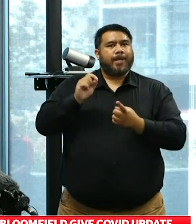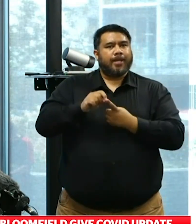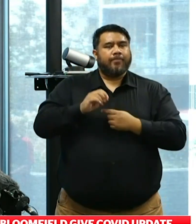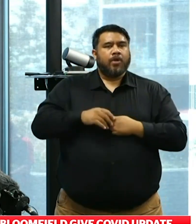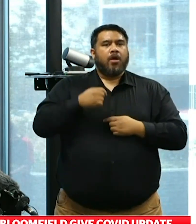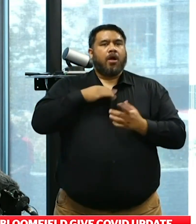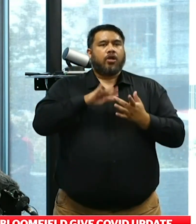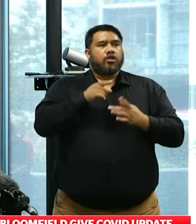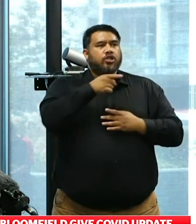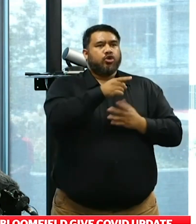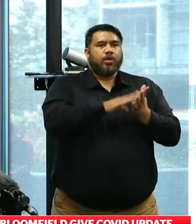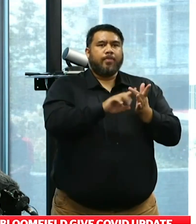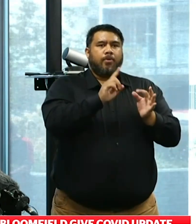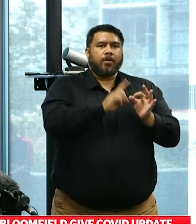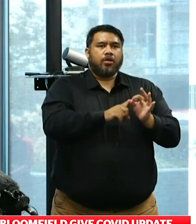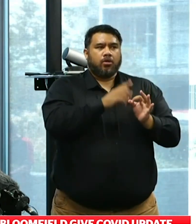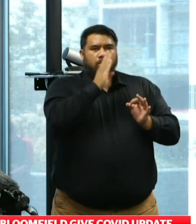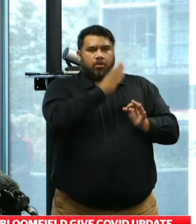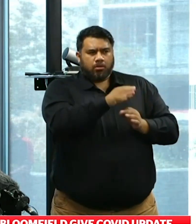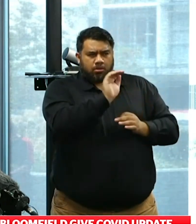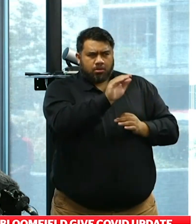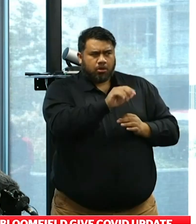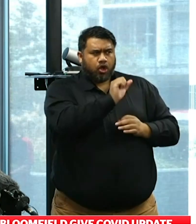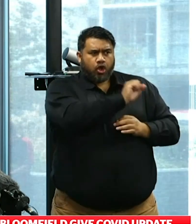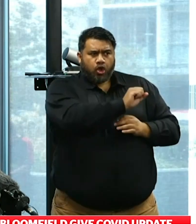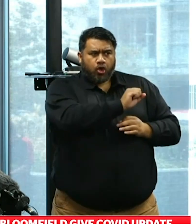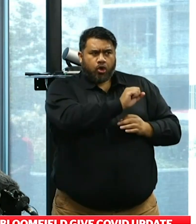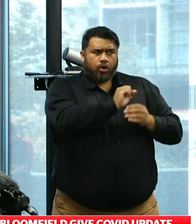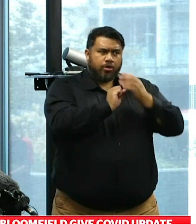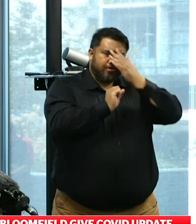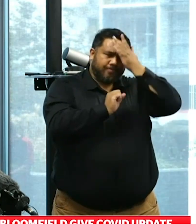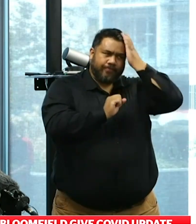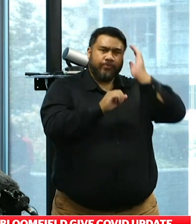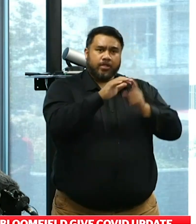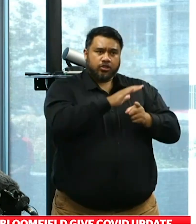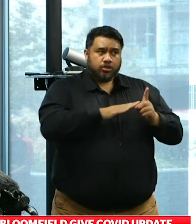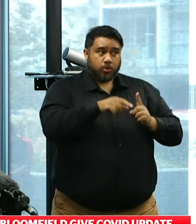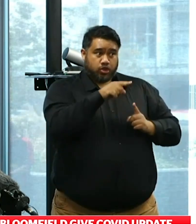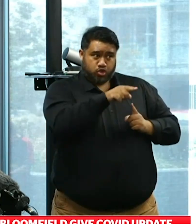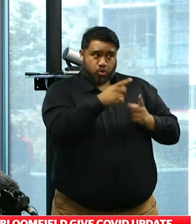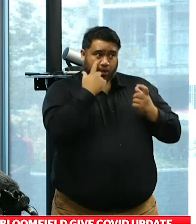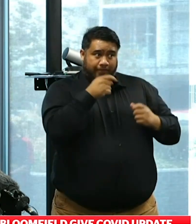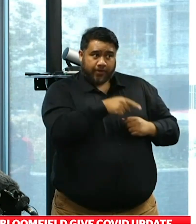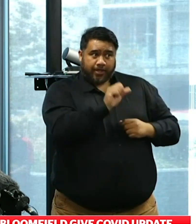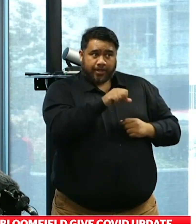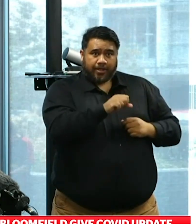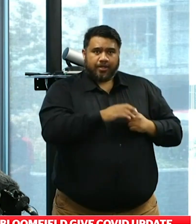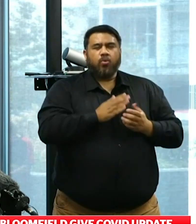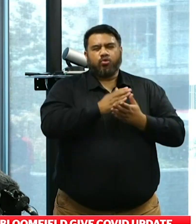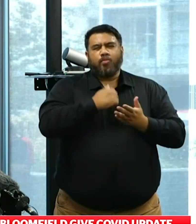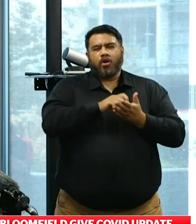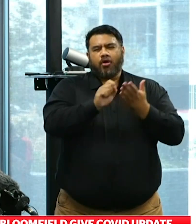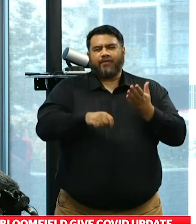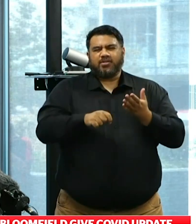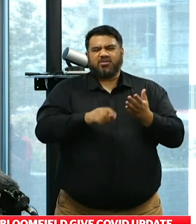I contacted MIQ to make sure that her case was being appropriately handled. In fact, well, through my office I contacted